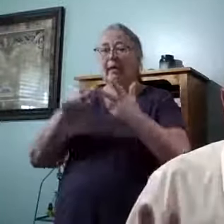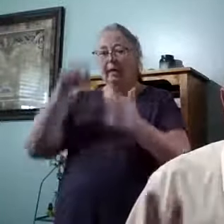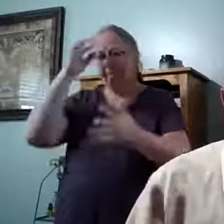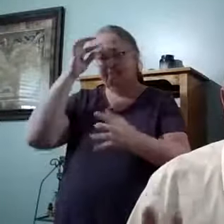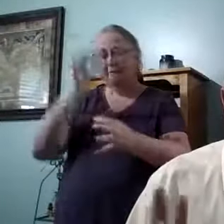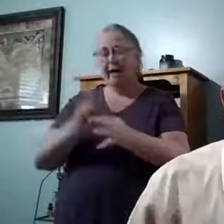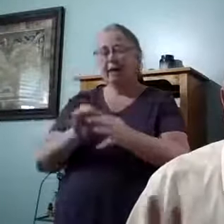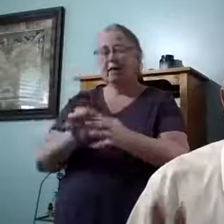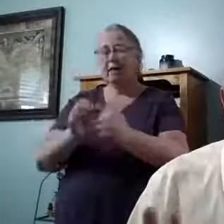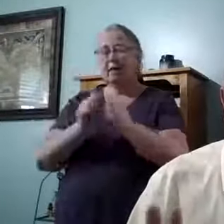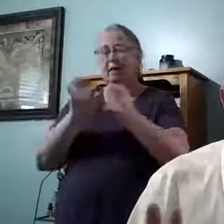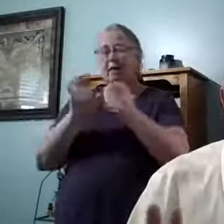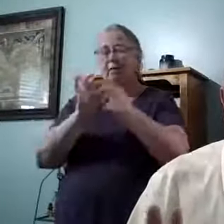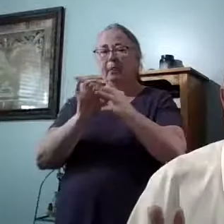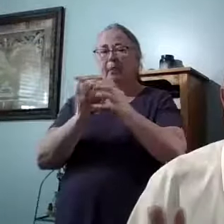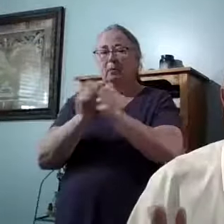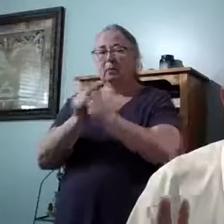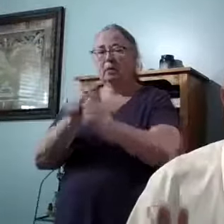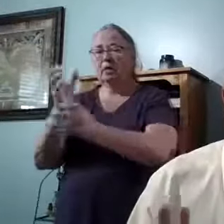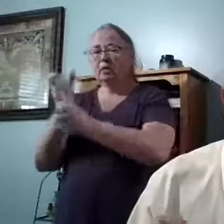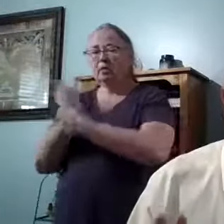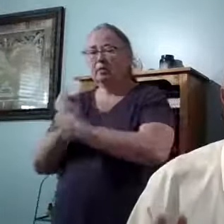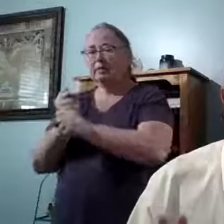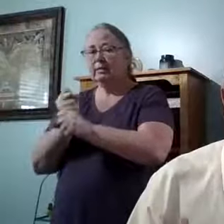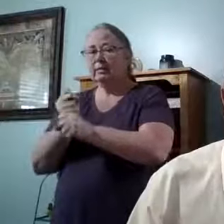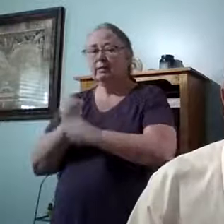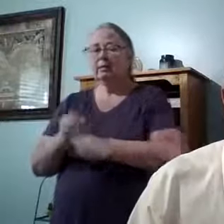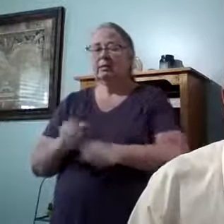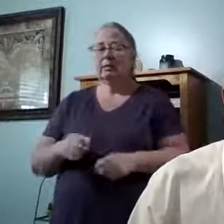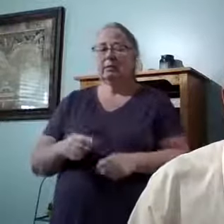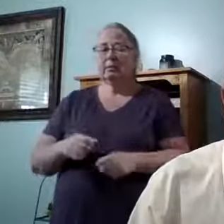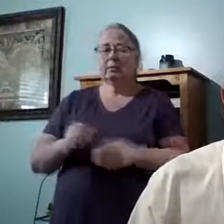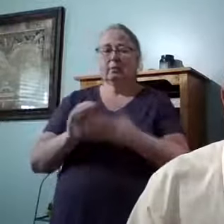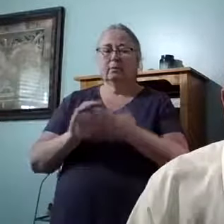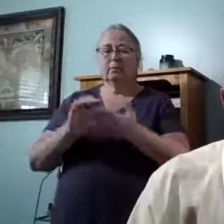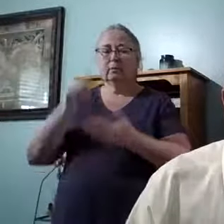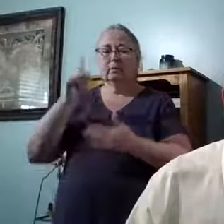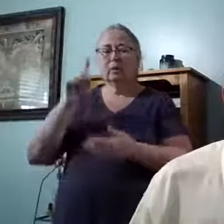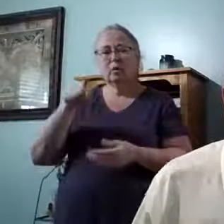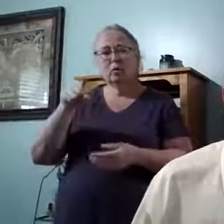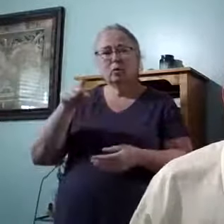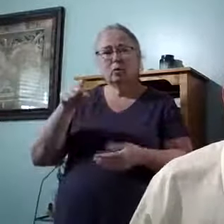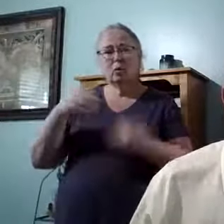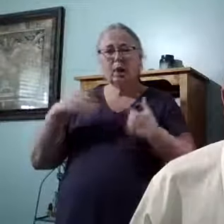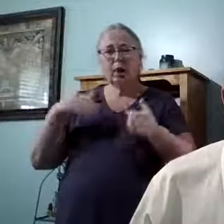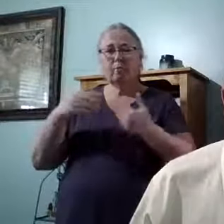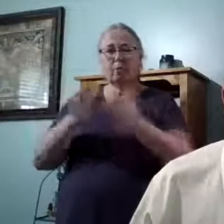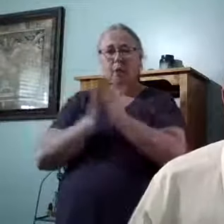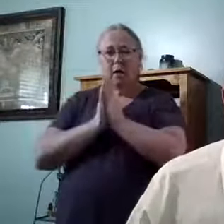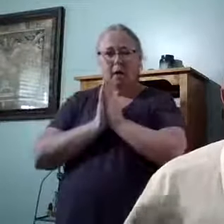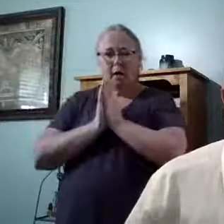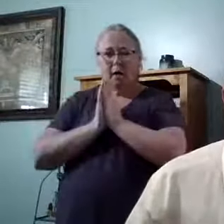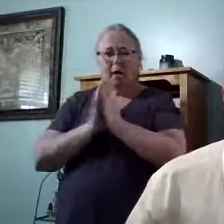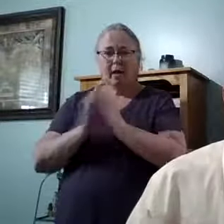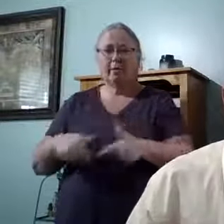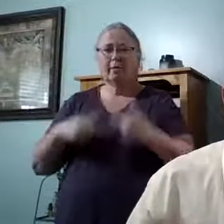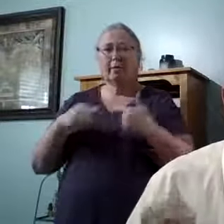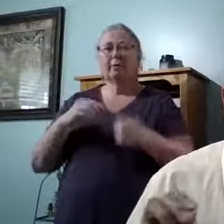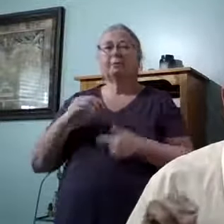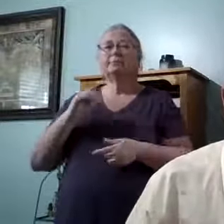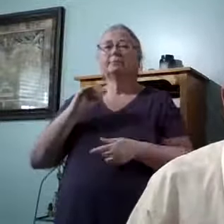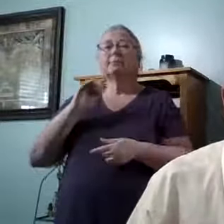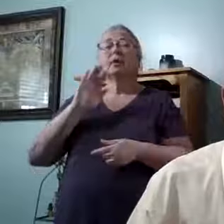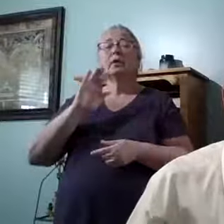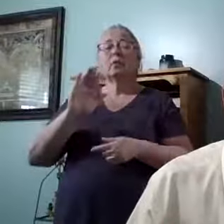combined with trust. Praise God. Do you have a prayer life? Is your prayer